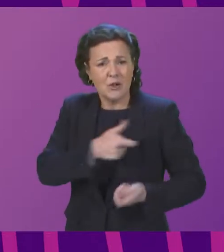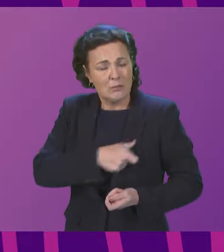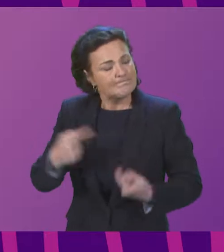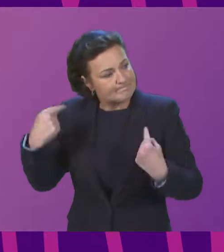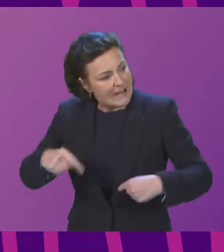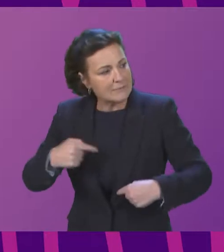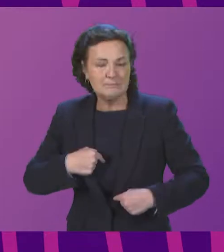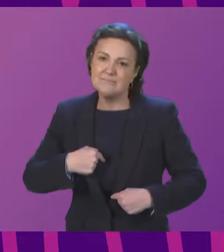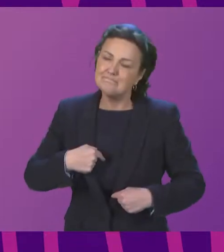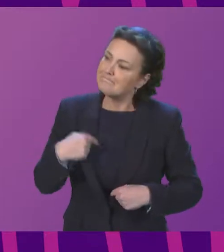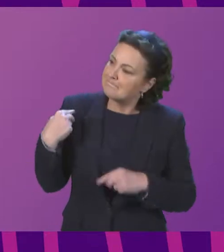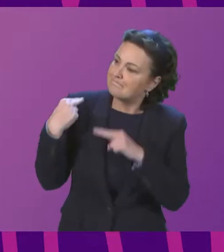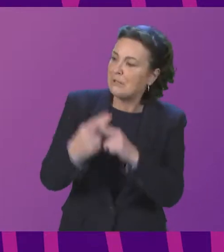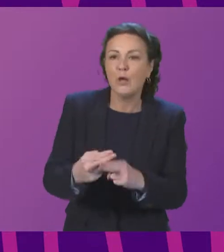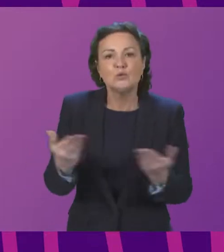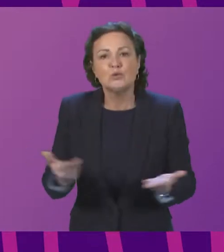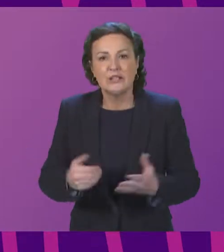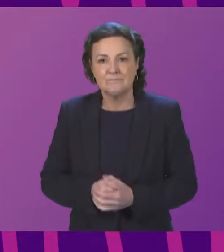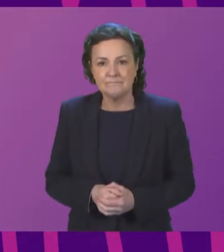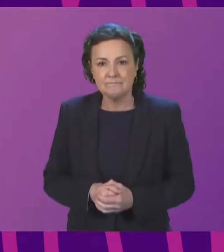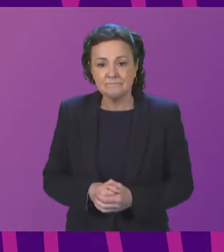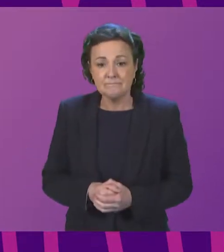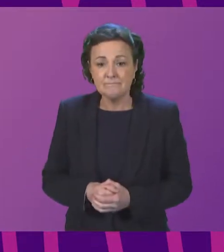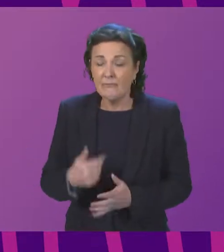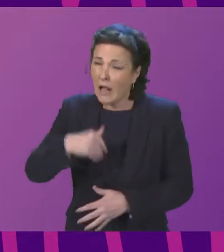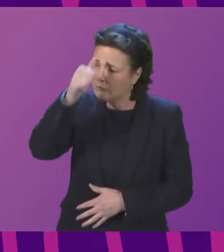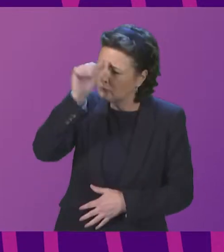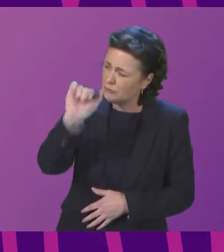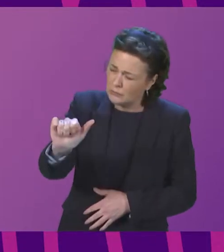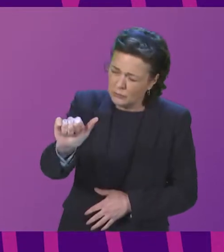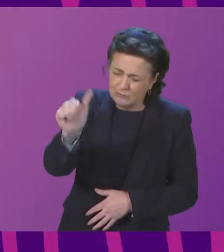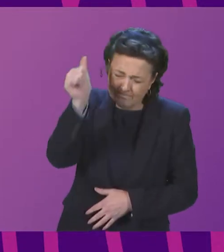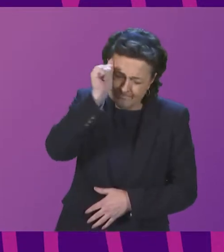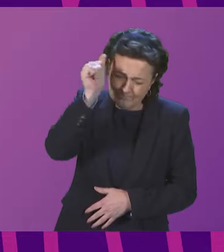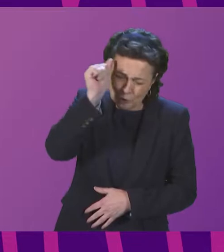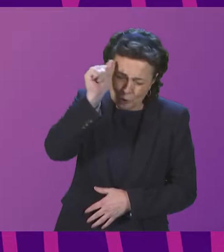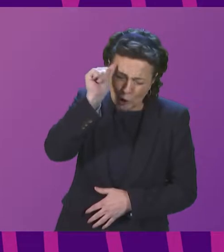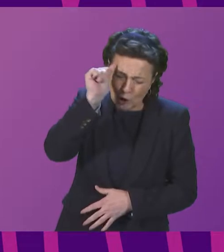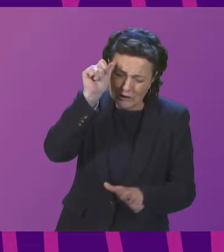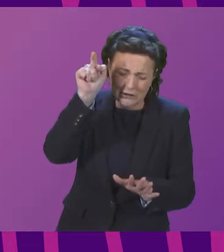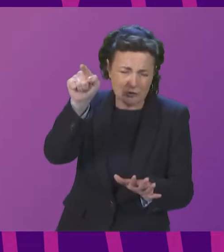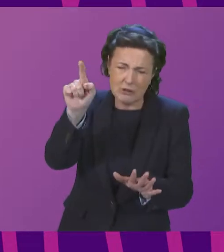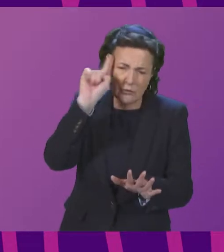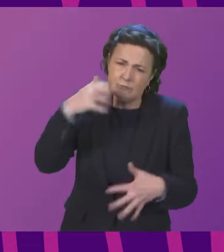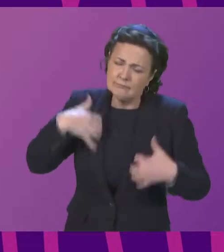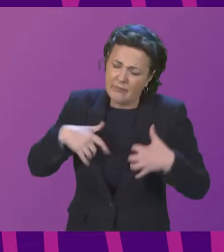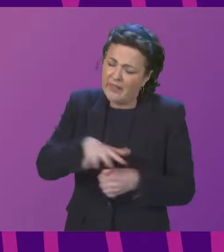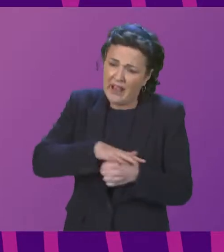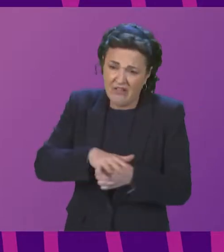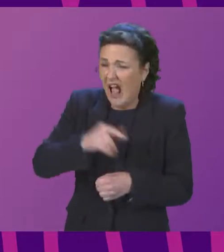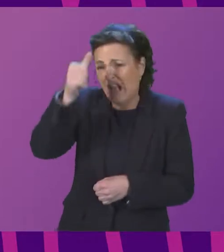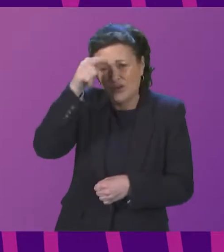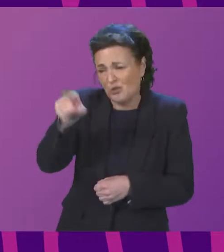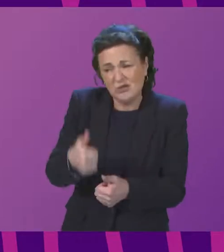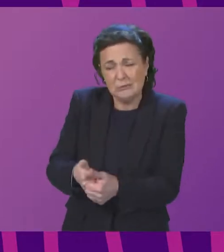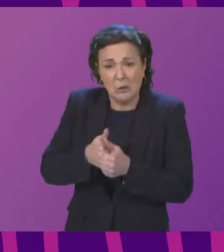petition and given your detailed knowledge and interest in this area I feel as if I'm pushing at an open door. I have been contacted